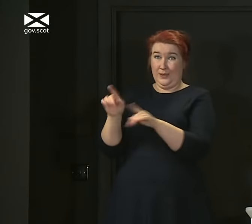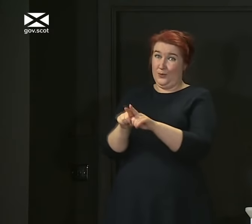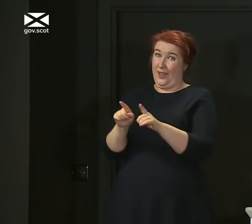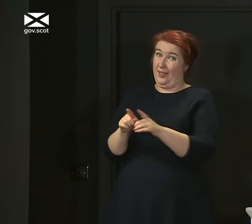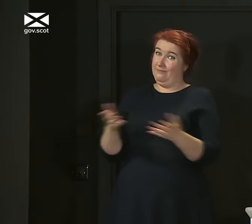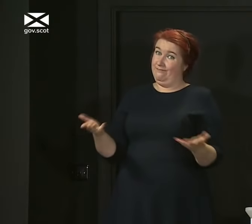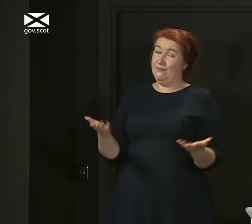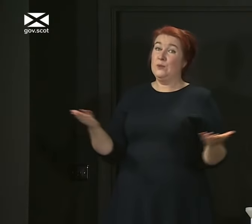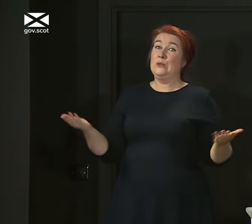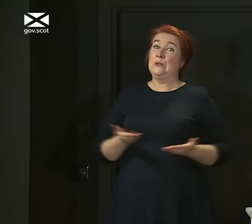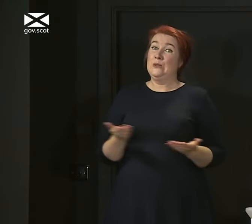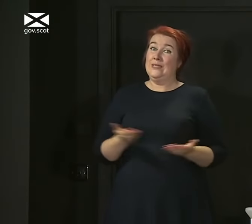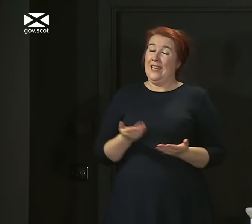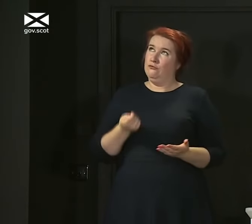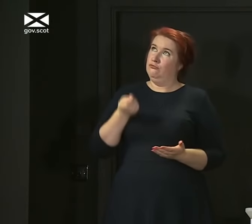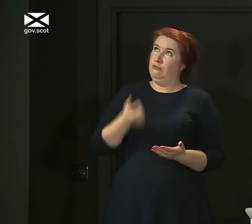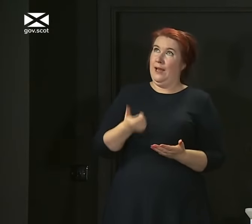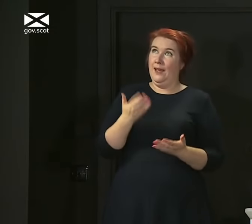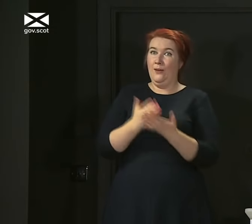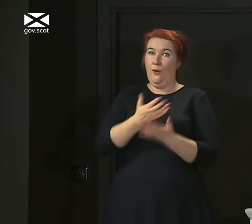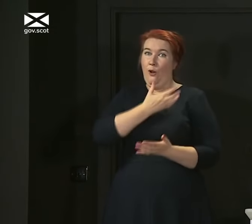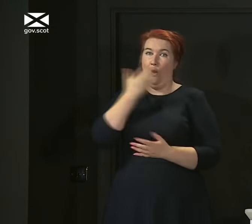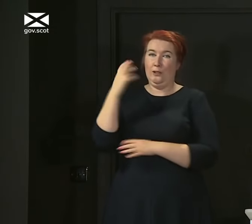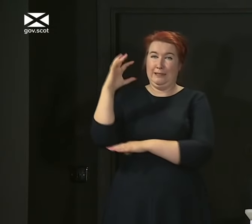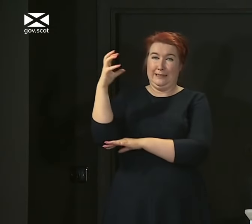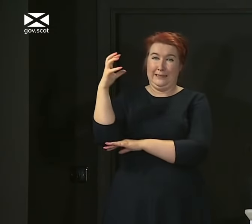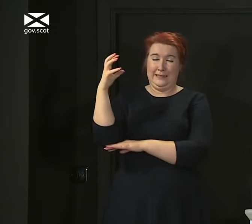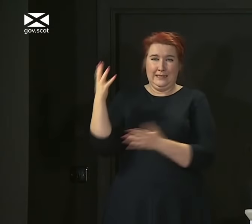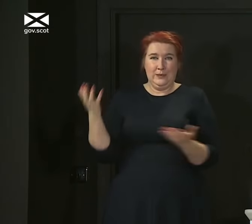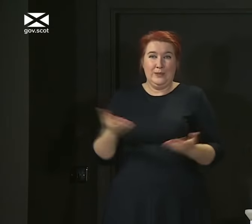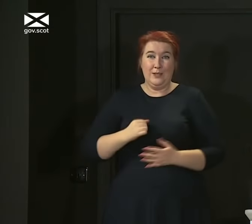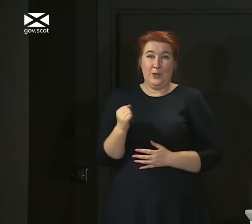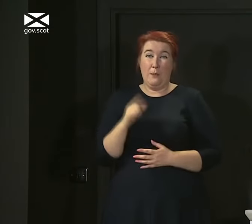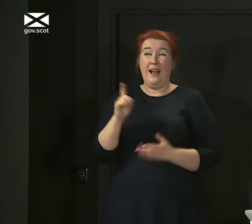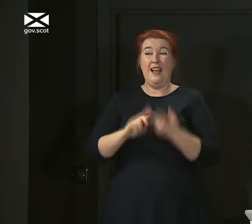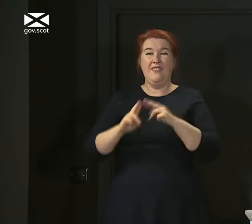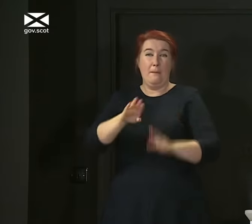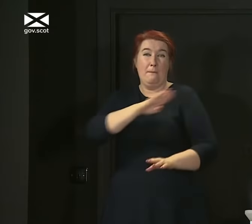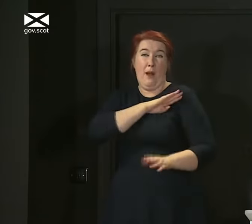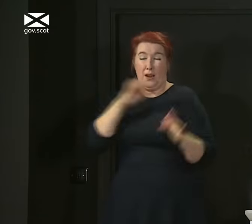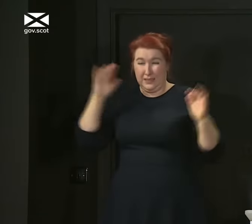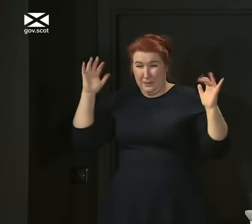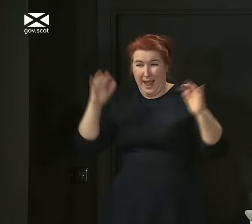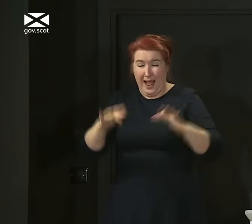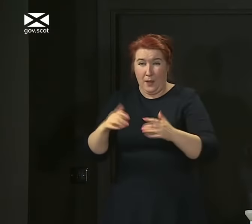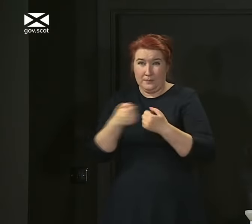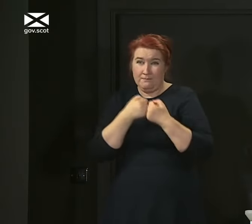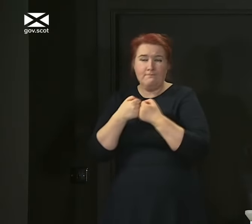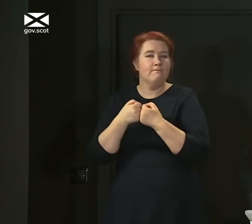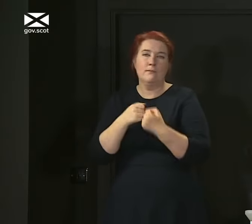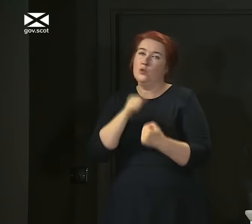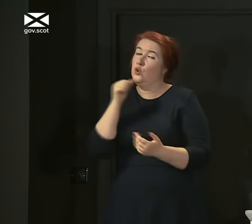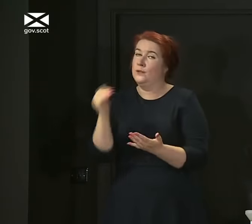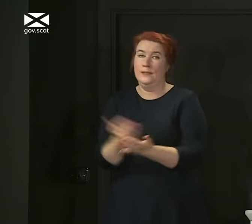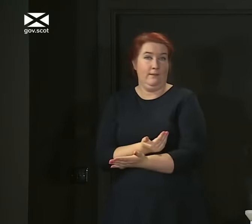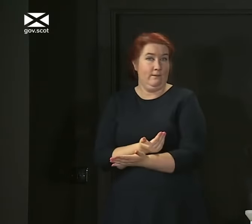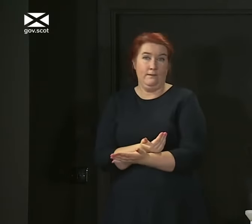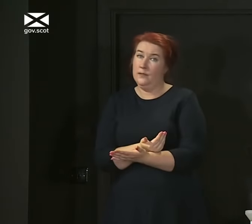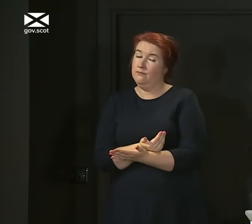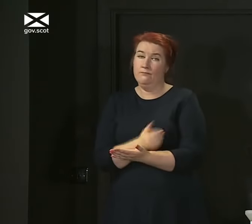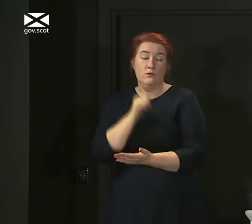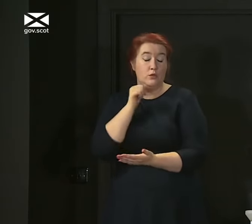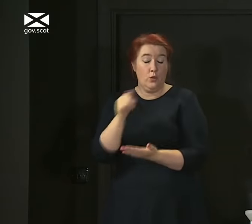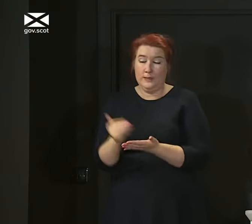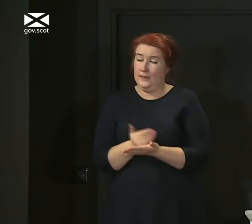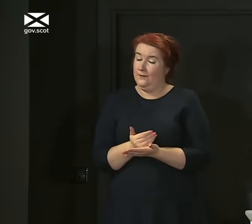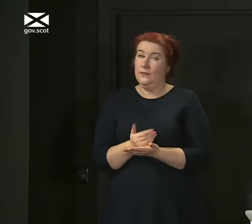a perhaps all too rare hot sunny day in Scotland. Crowded places and parks are not safe. They pose real risks of